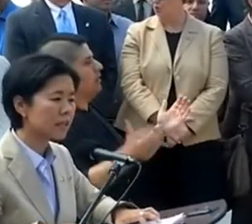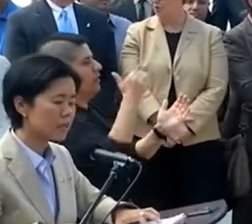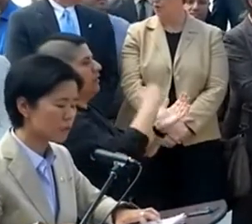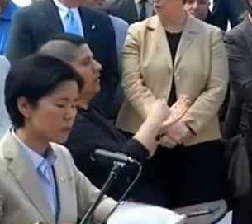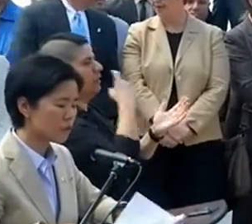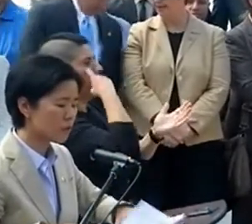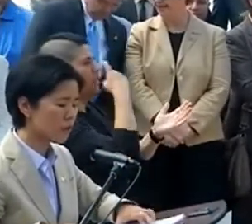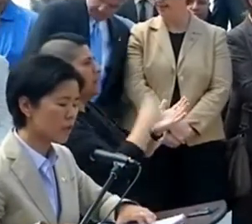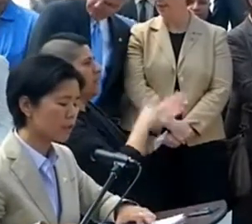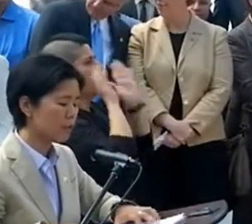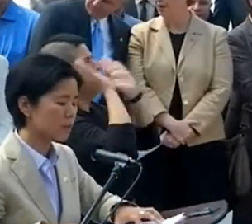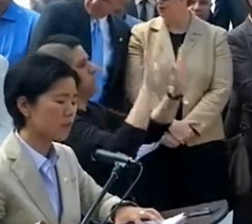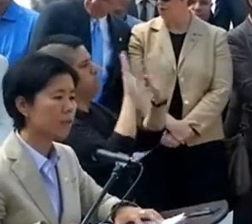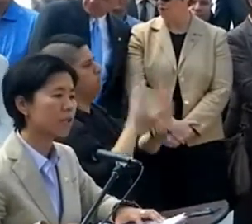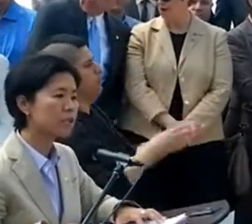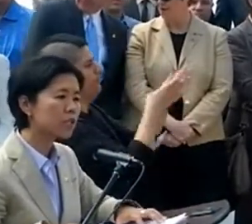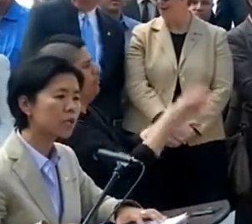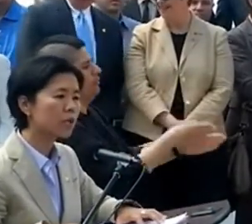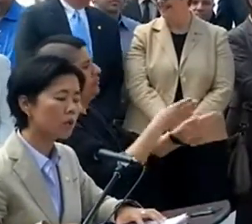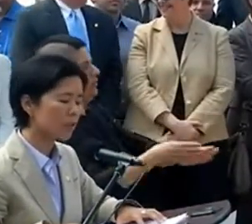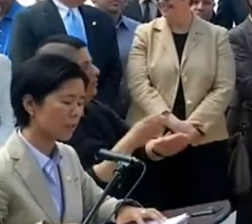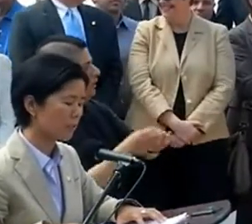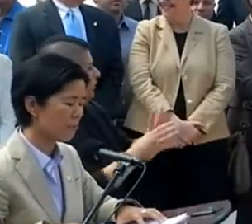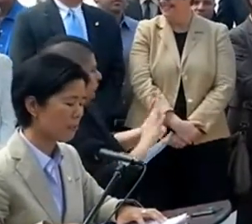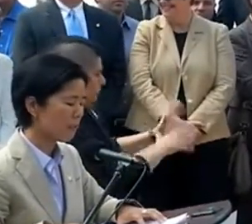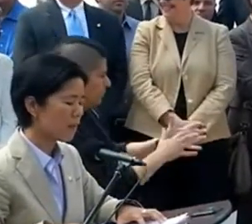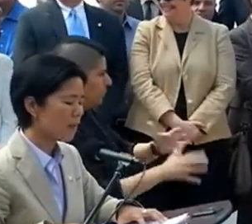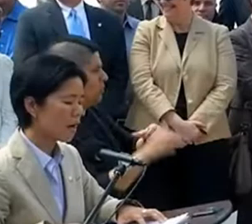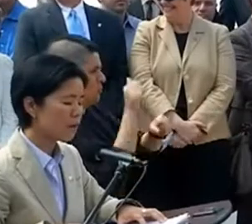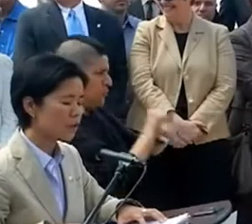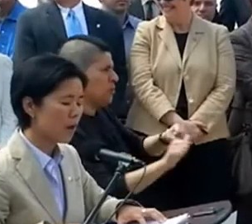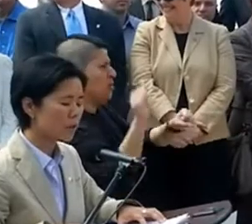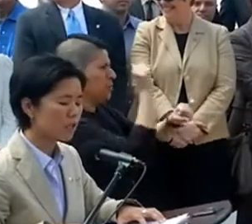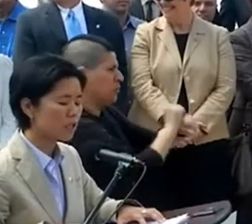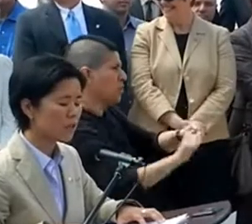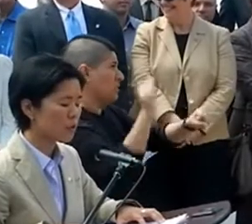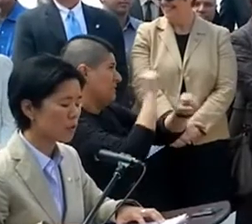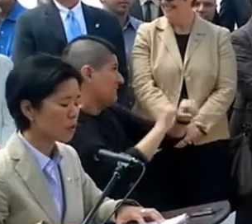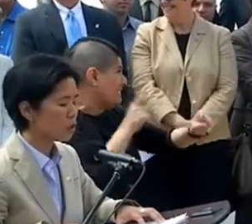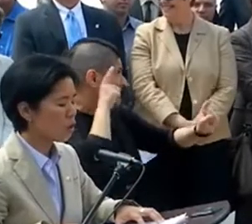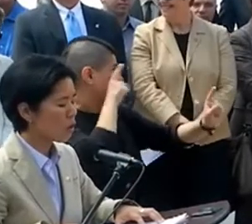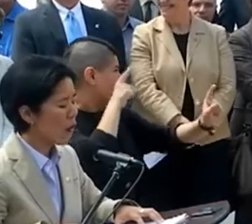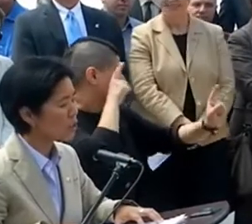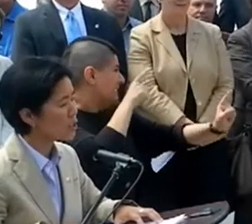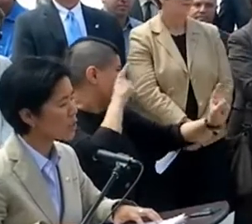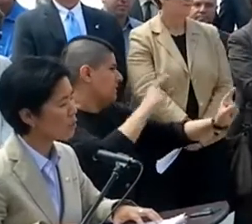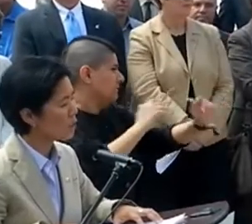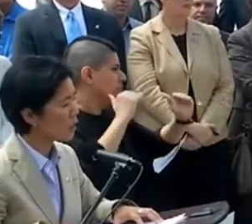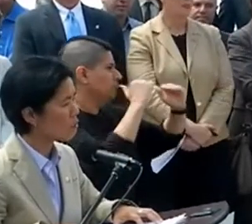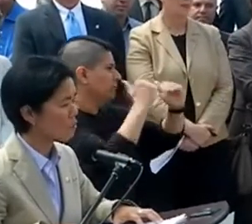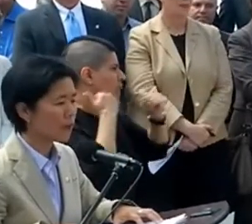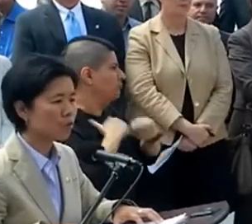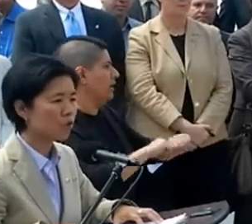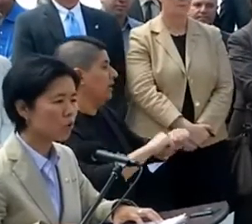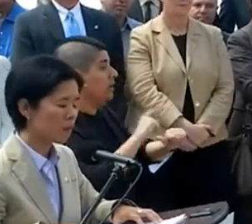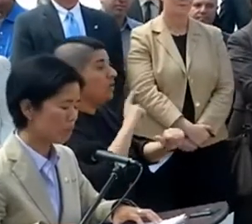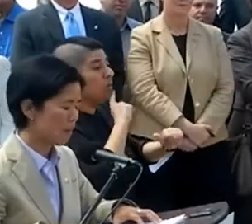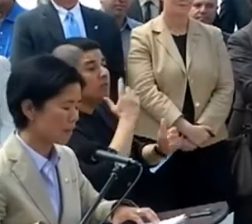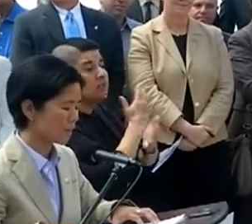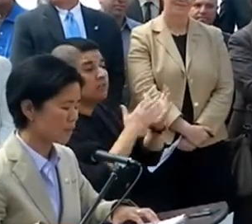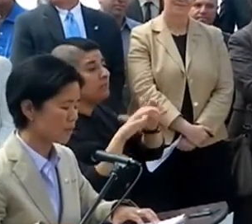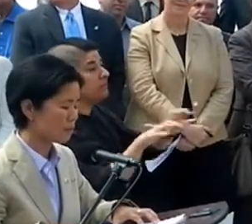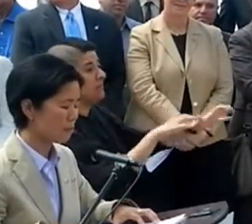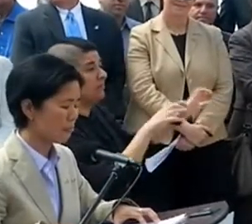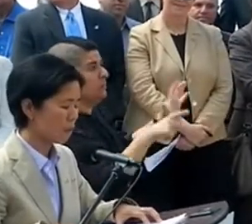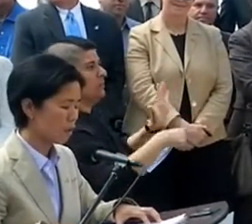outstanding individuals and groups for their continuing work, either directly in the community or actions that reflect so well